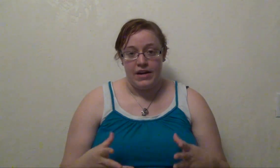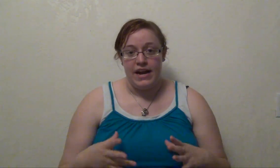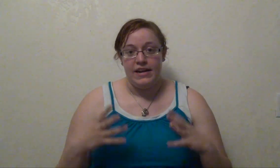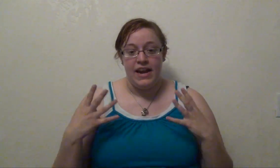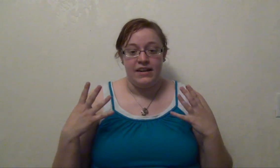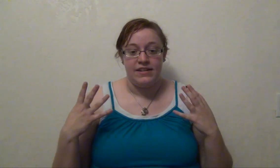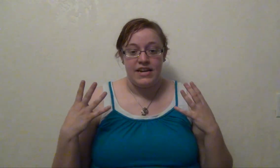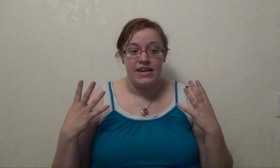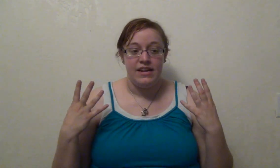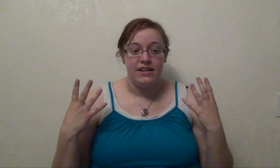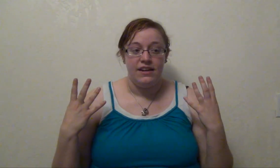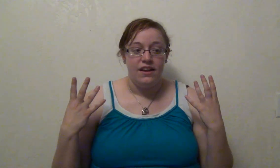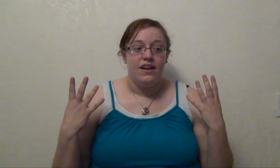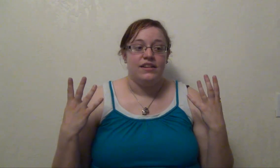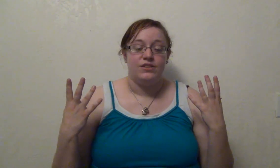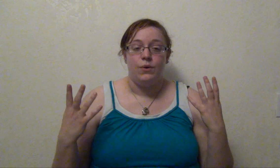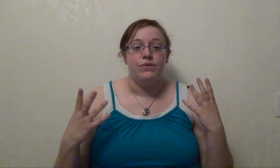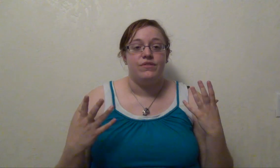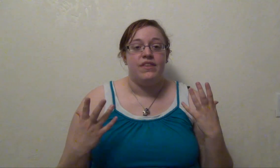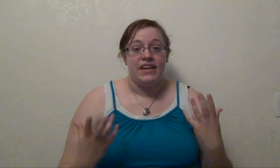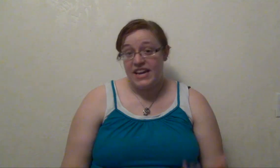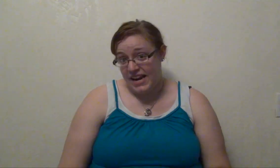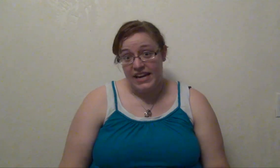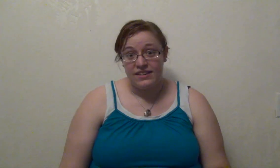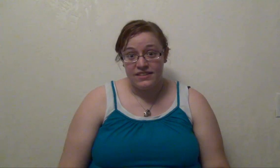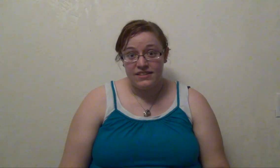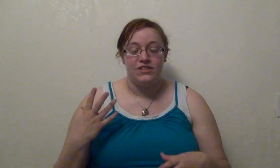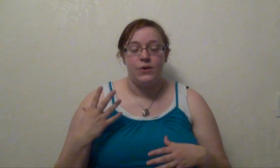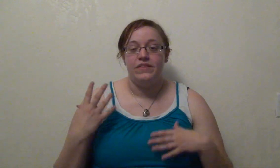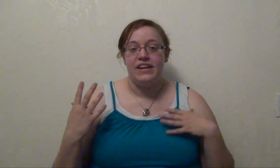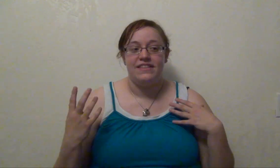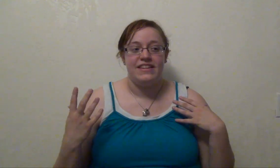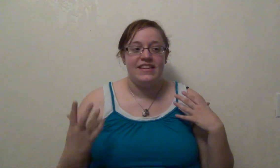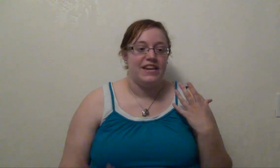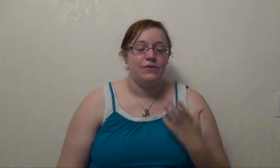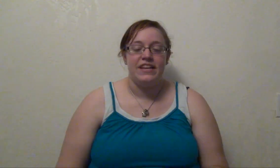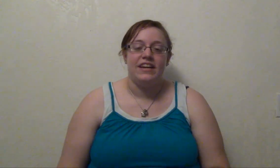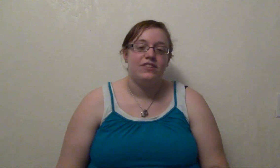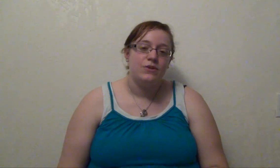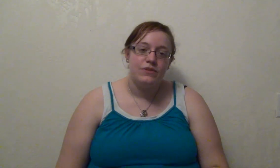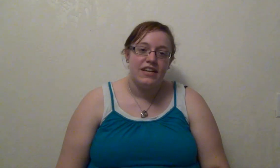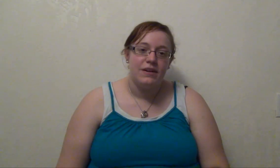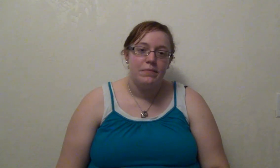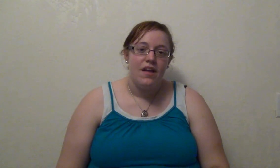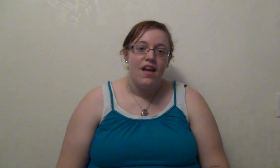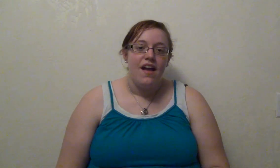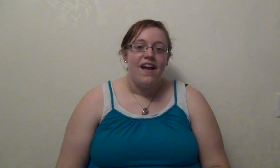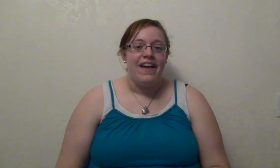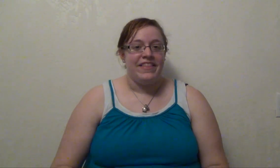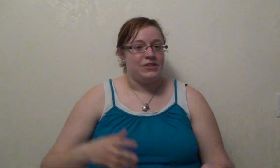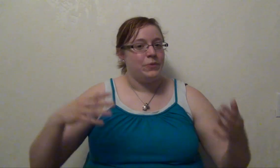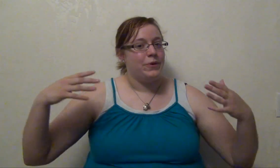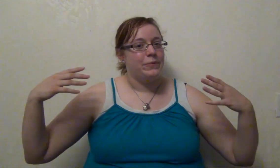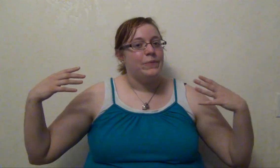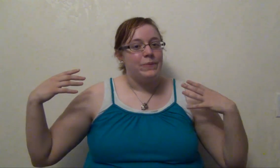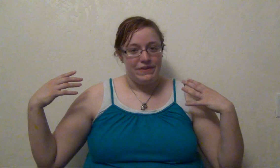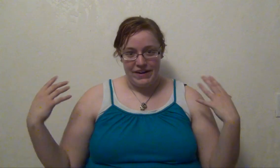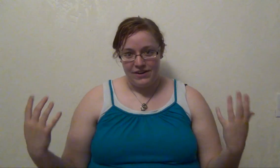knight, and he is told that he can't. He's told that they don't think it suits him. And that's where we find